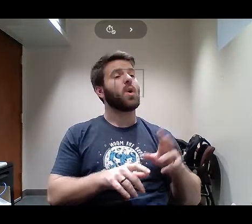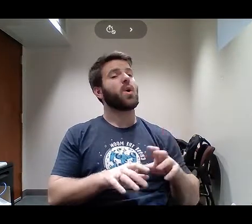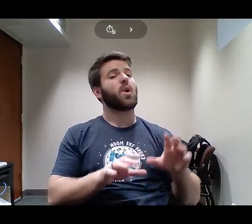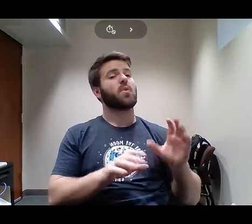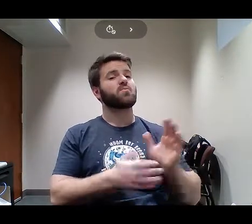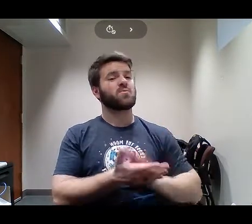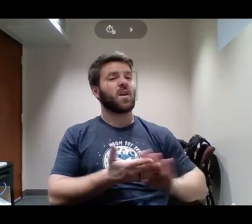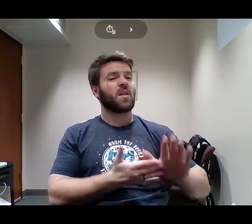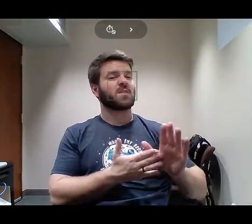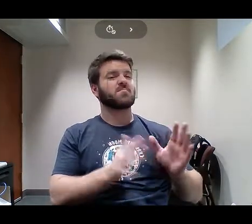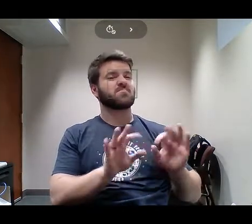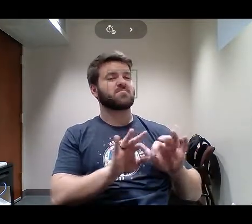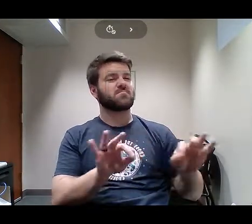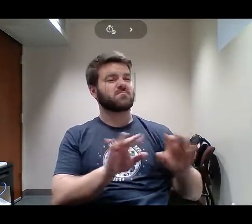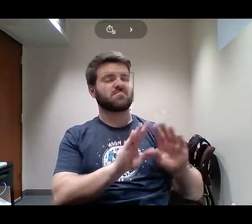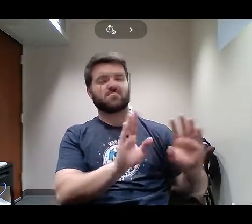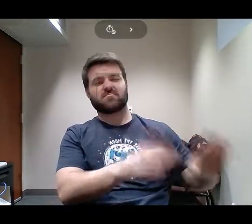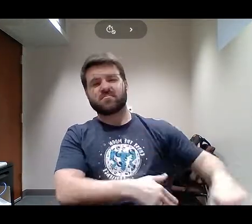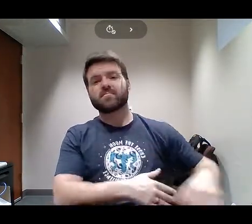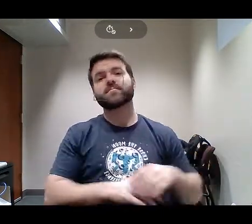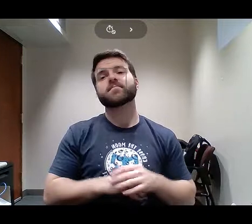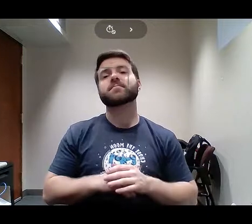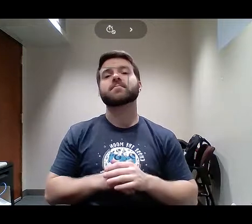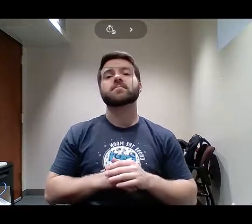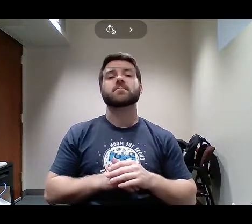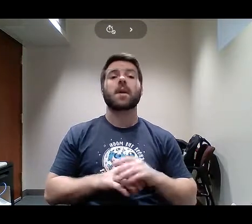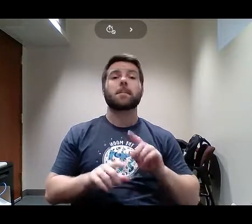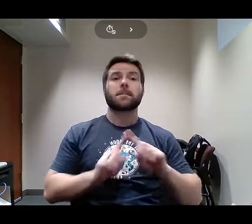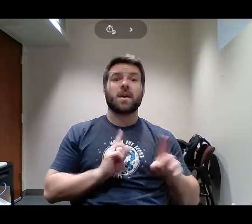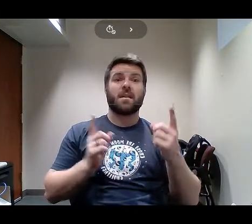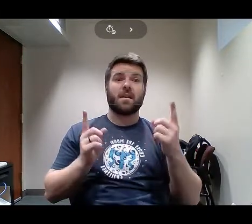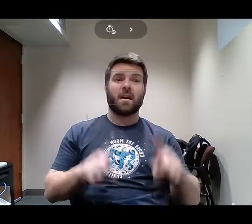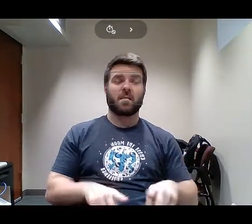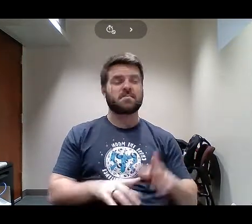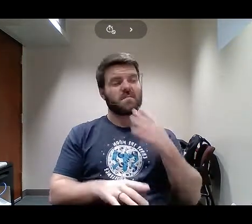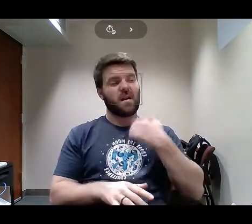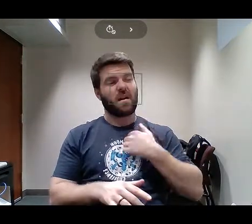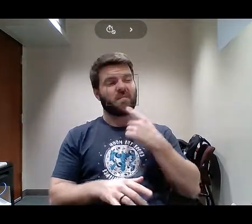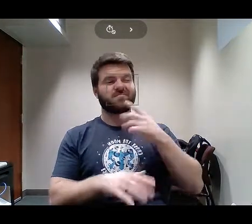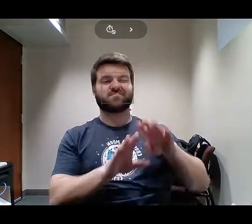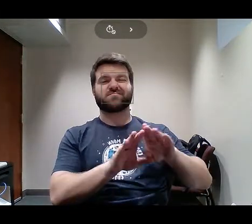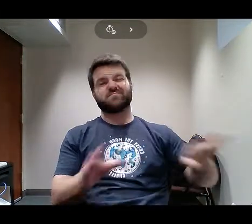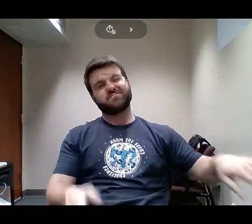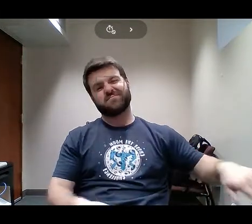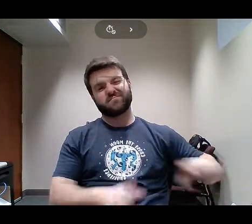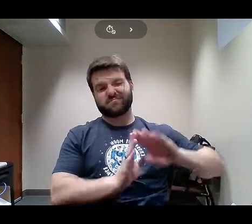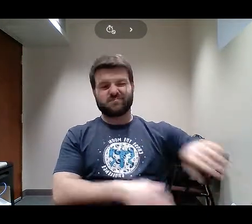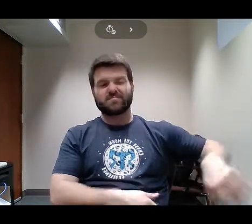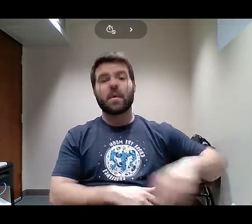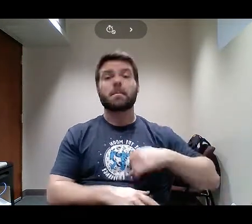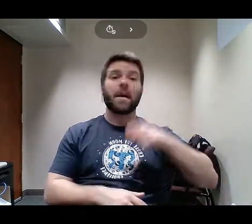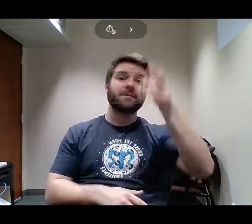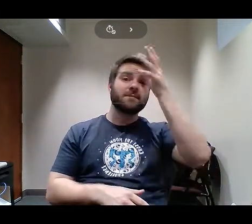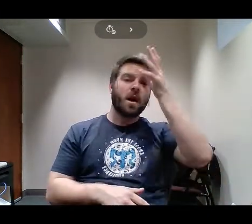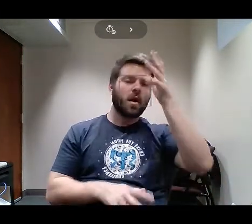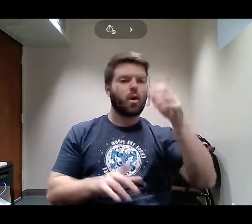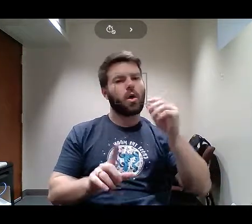credit. But my father, from that time on, and for years after, was always on my case, because I did not graduate.